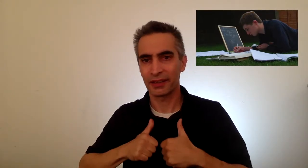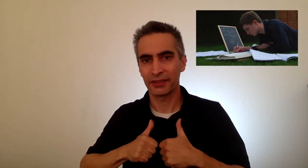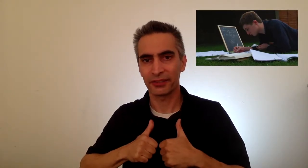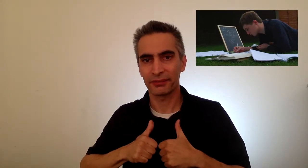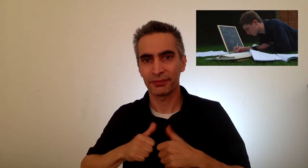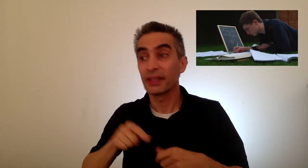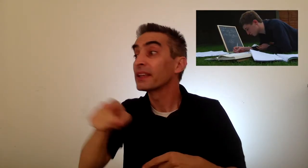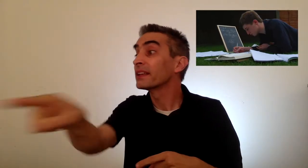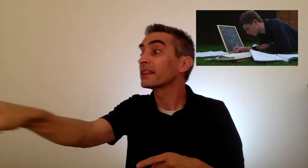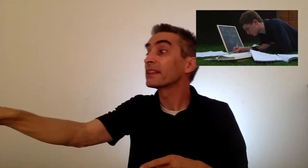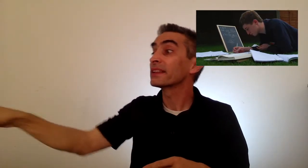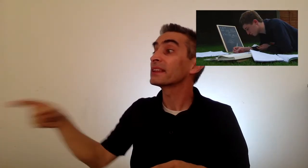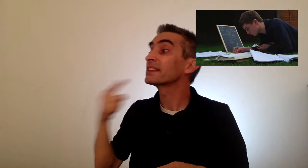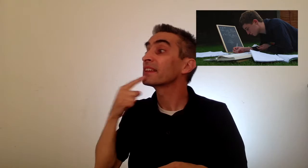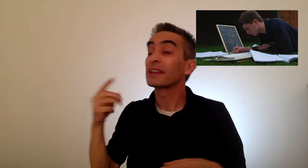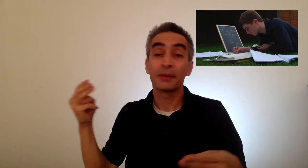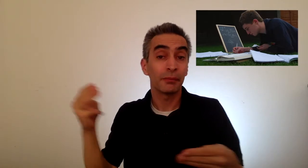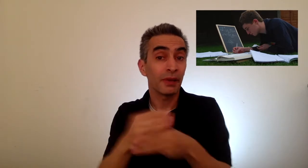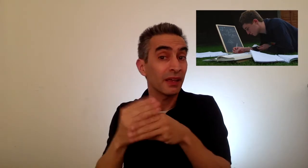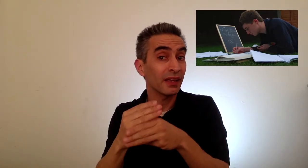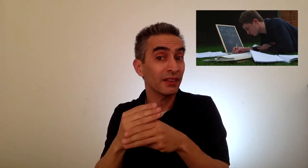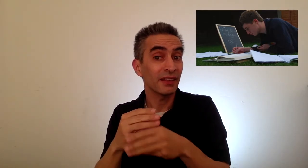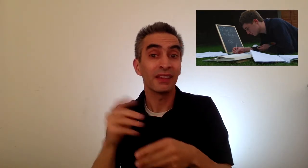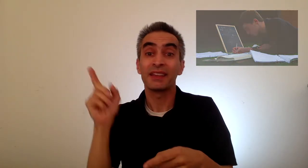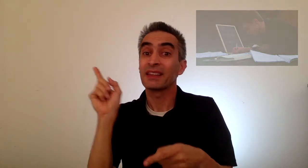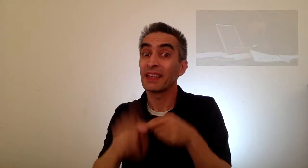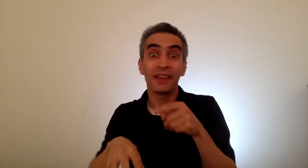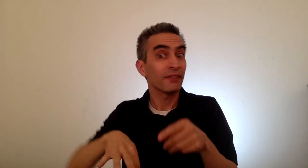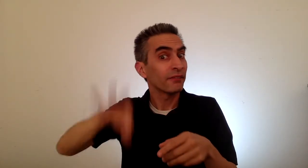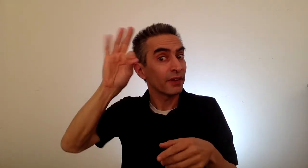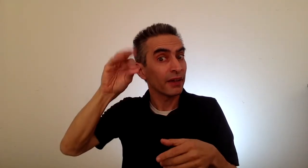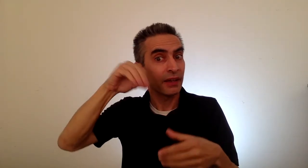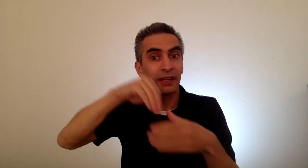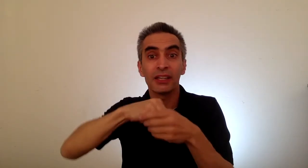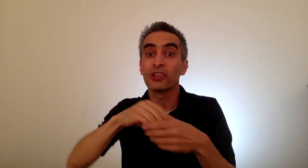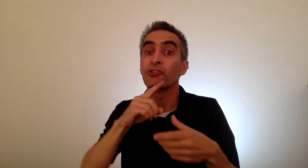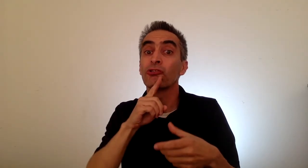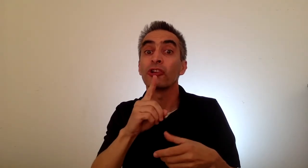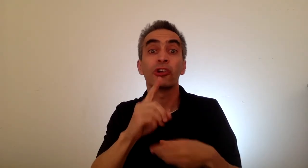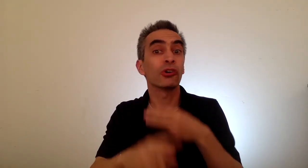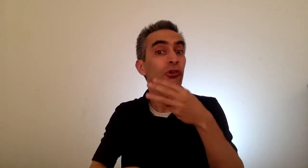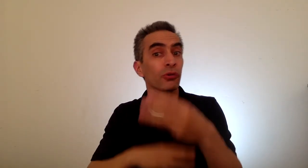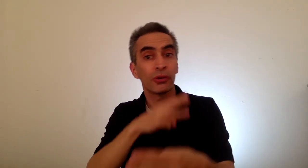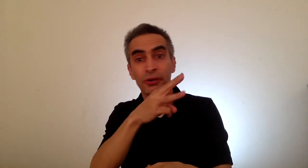to their lives. They say that math is not something you can find in the real world.